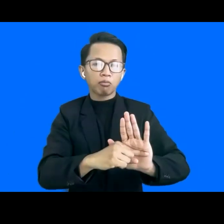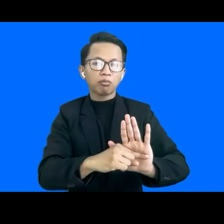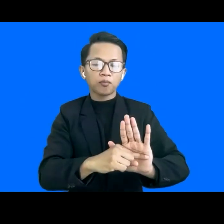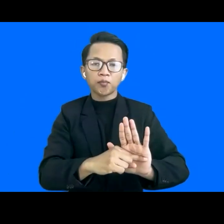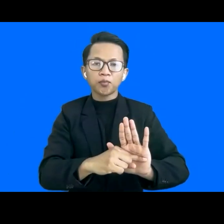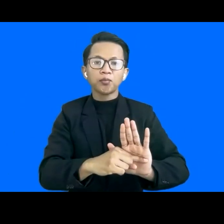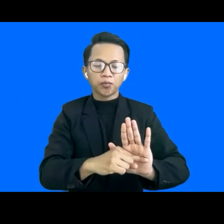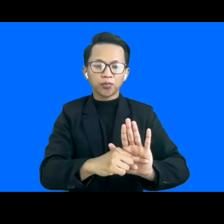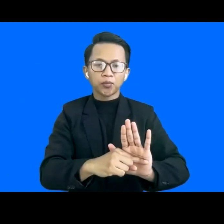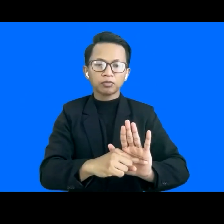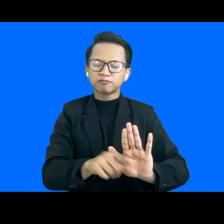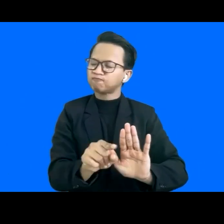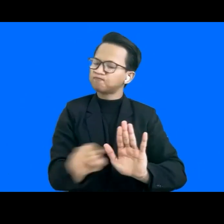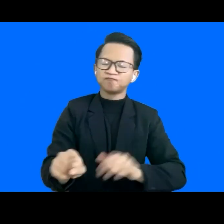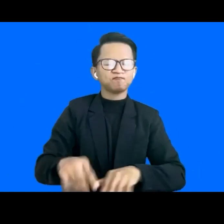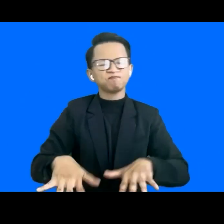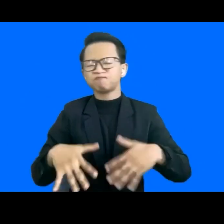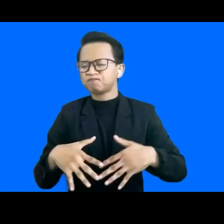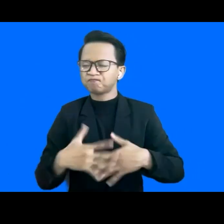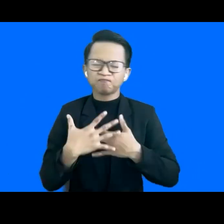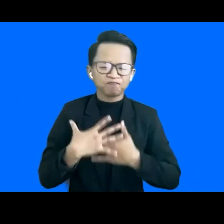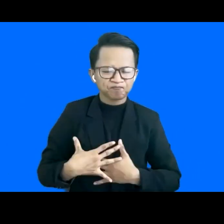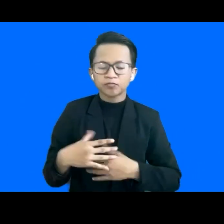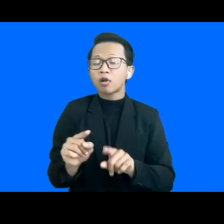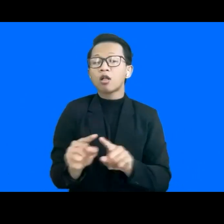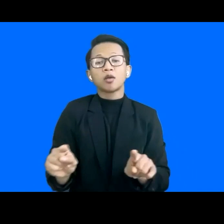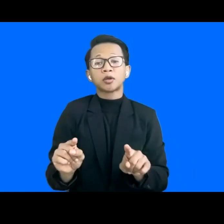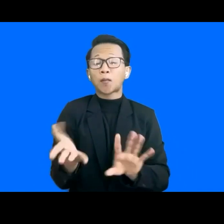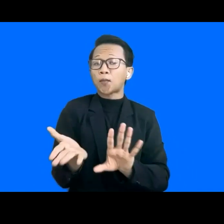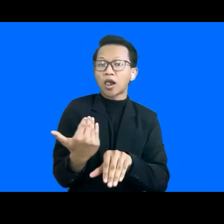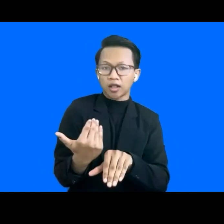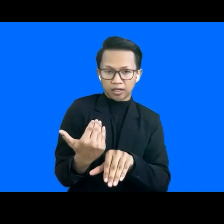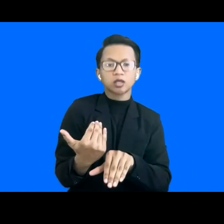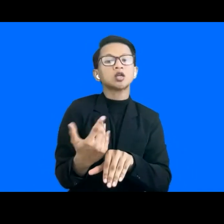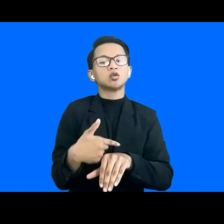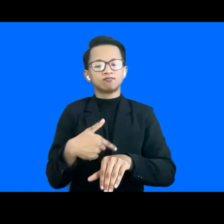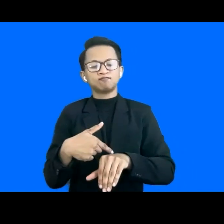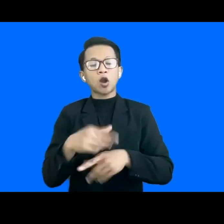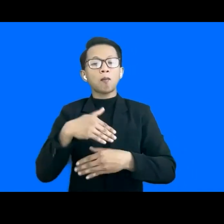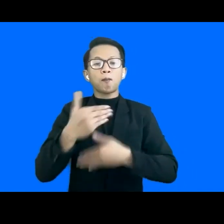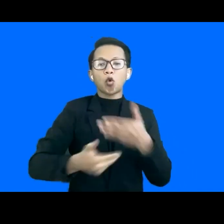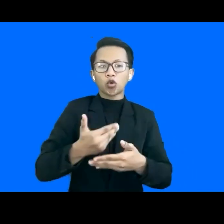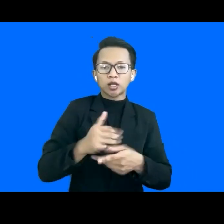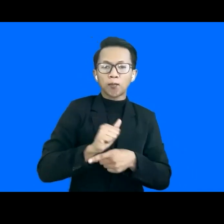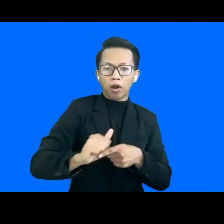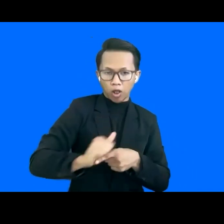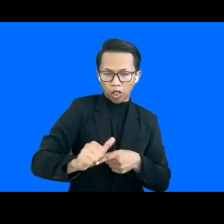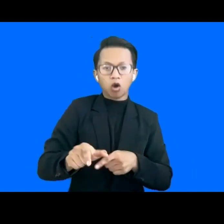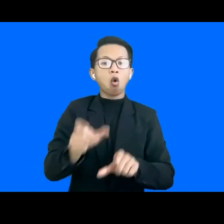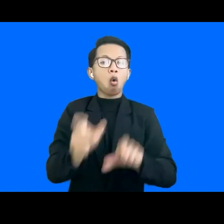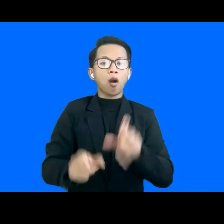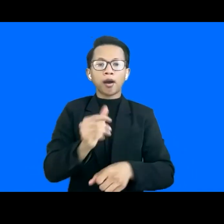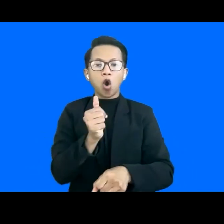very unfortunate. But again, it all goes back to training. You know, if teachers are well prepared,